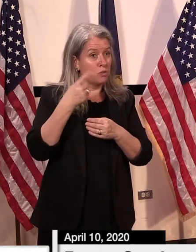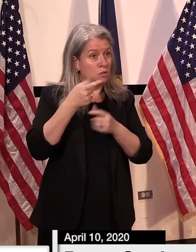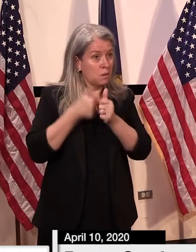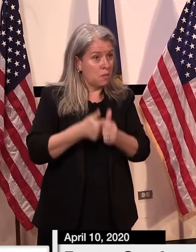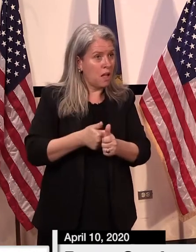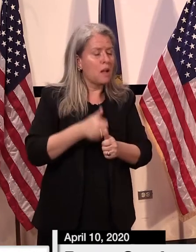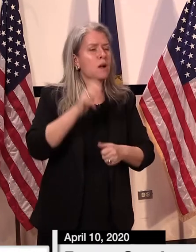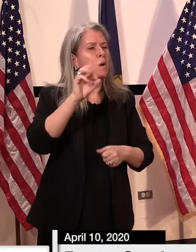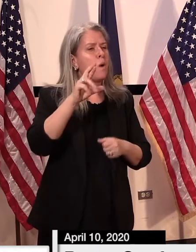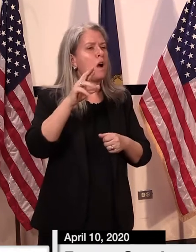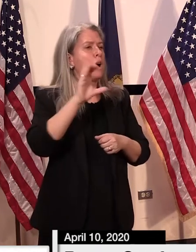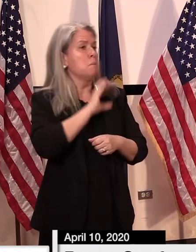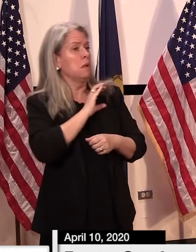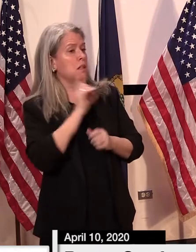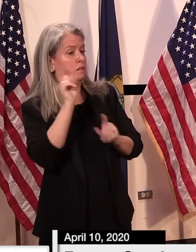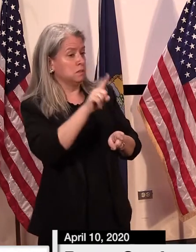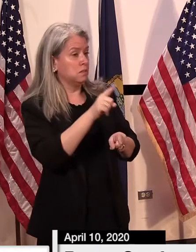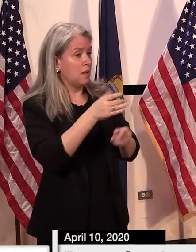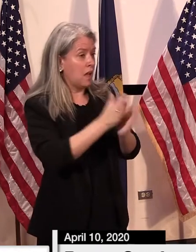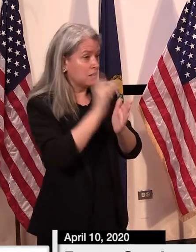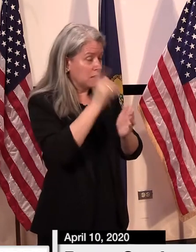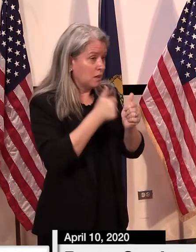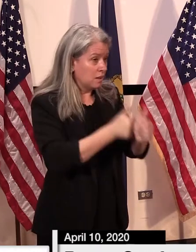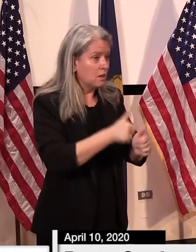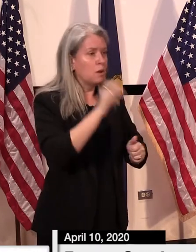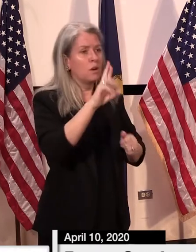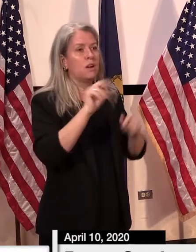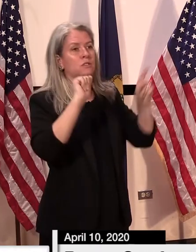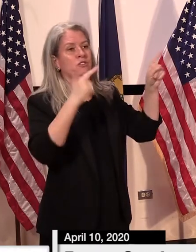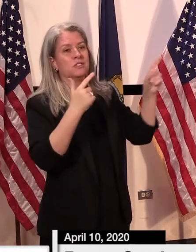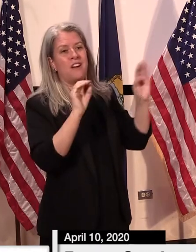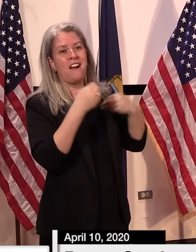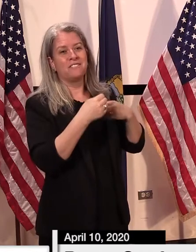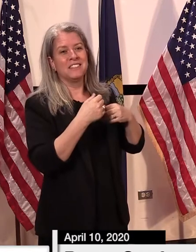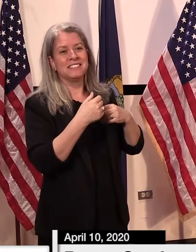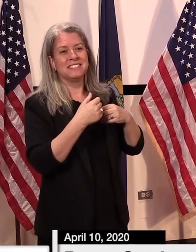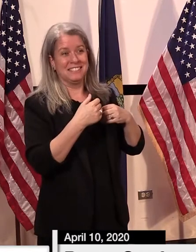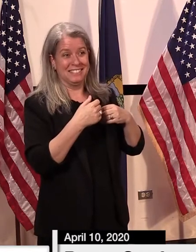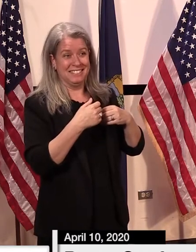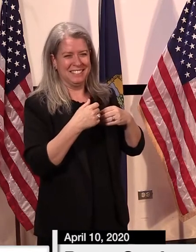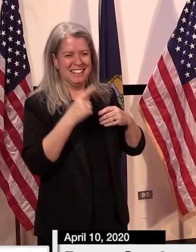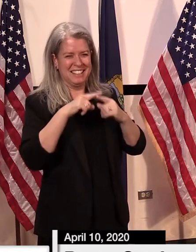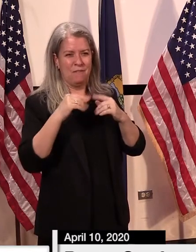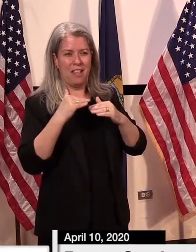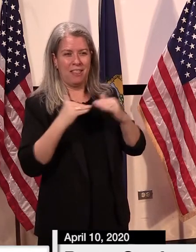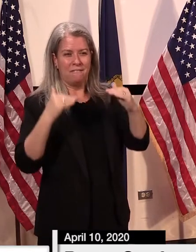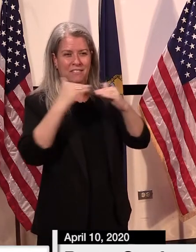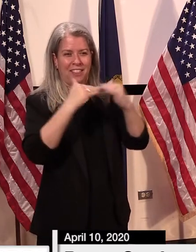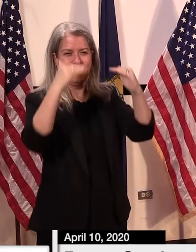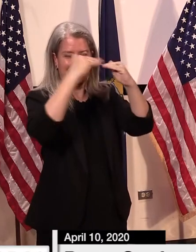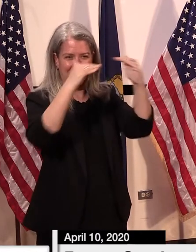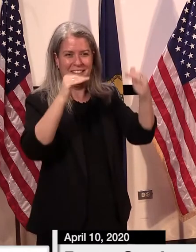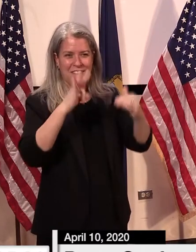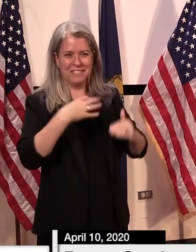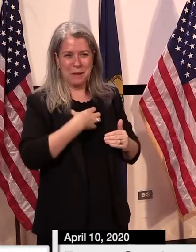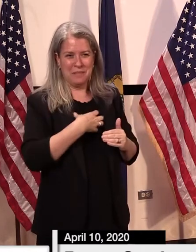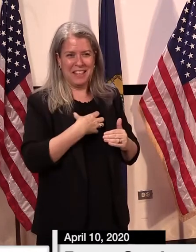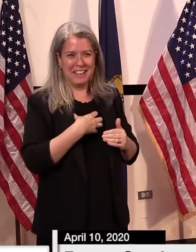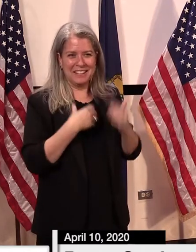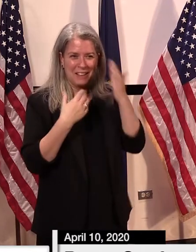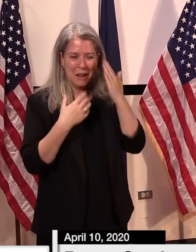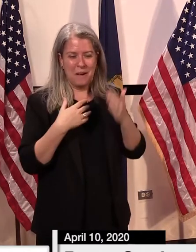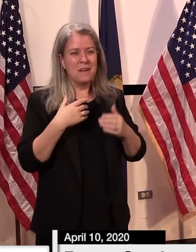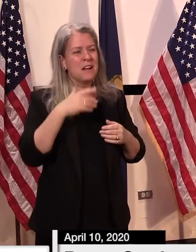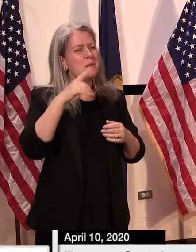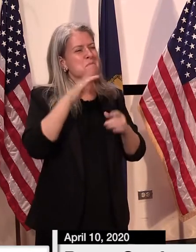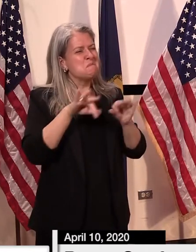officer stopping by to ask, or if it's the attorney general's office calling, that folks understand the